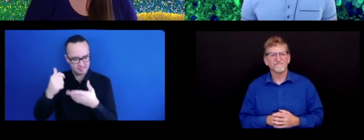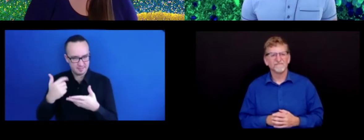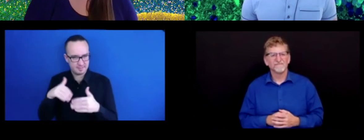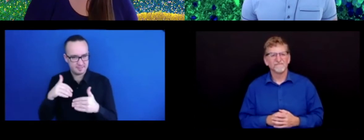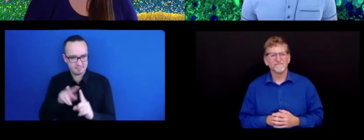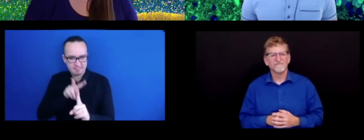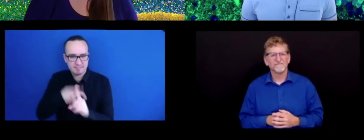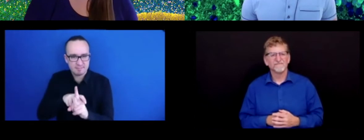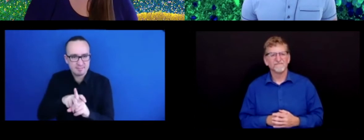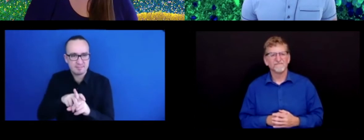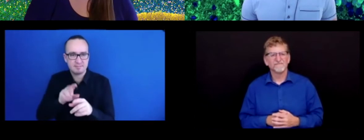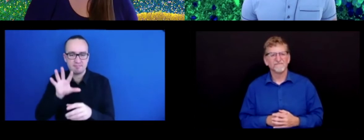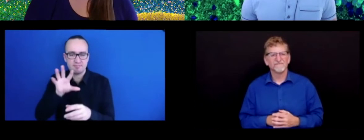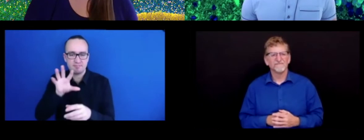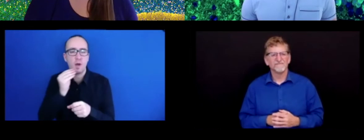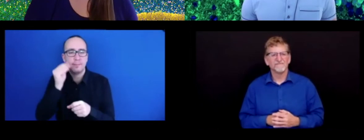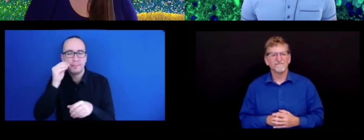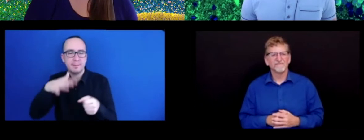memory with your friends and family. Okay.